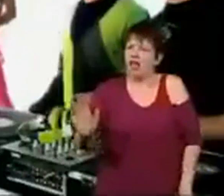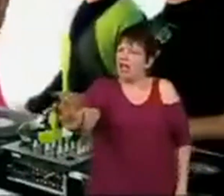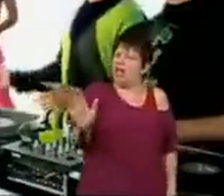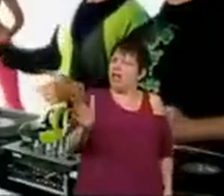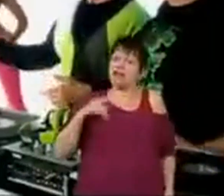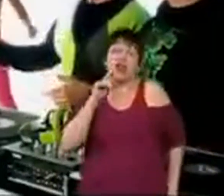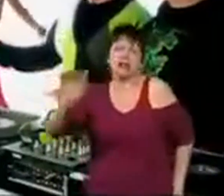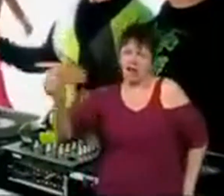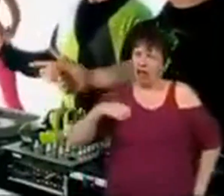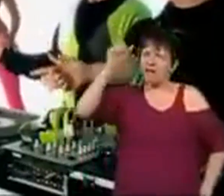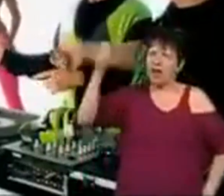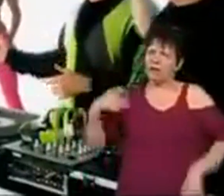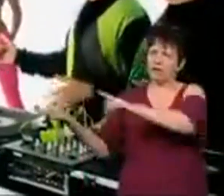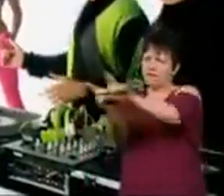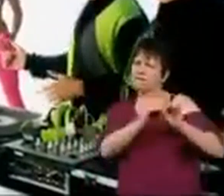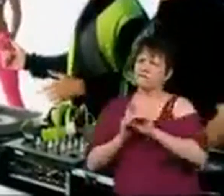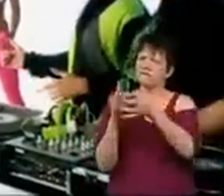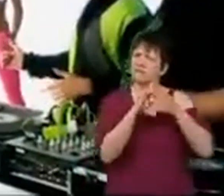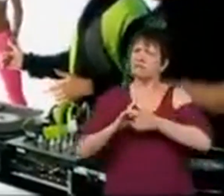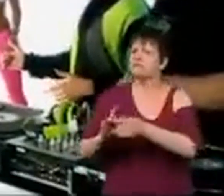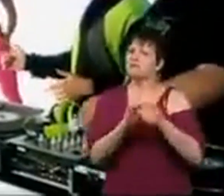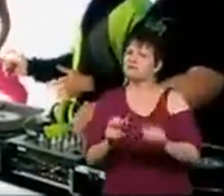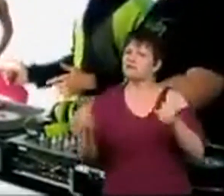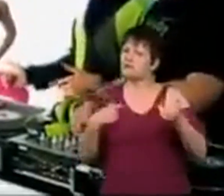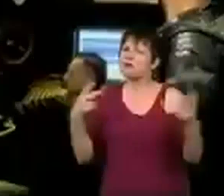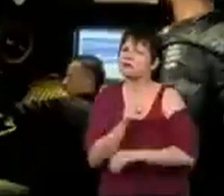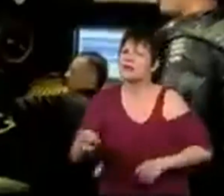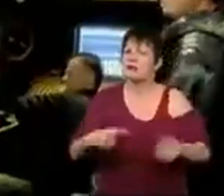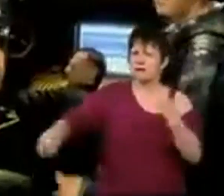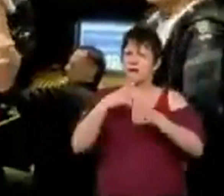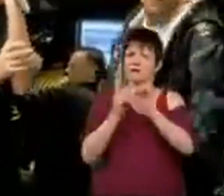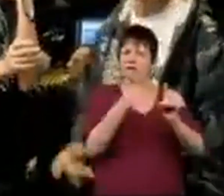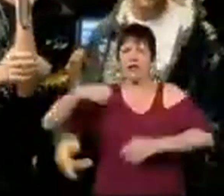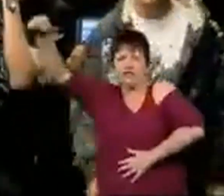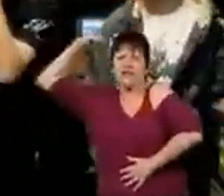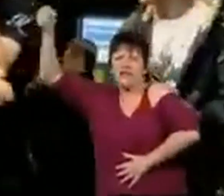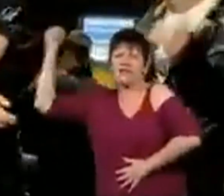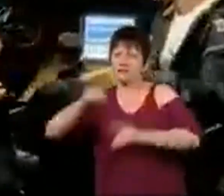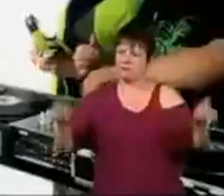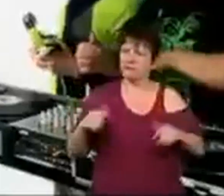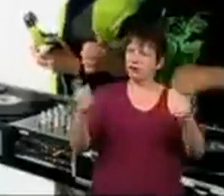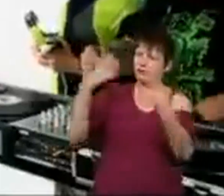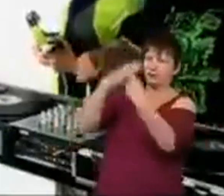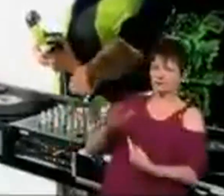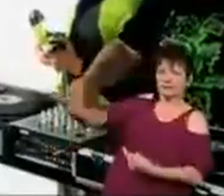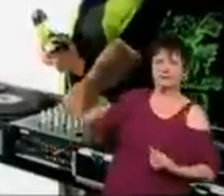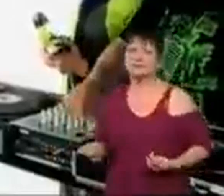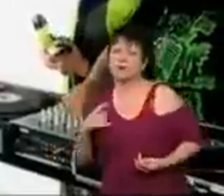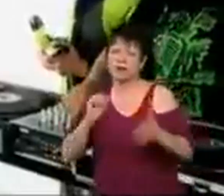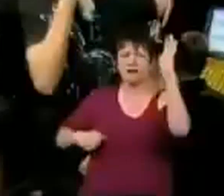feels like i've known you since you was kids just think how it is when we drop a sickness like birds with a feather and you don't wanna miss cause everywhere we go we're rocking it nobody good enough stopping it